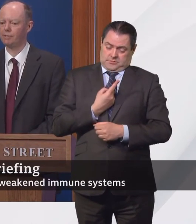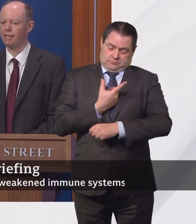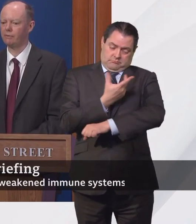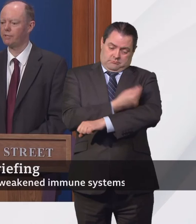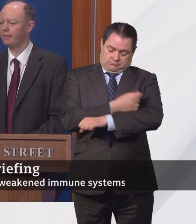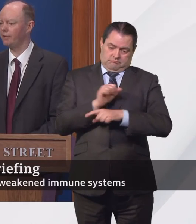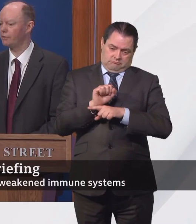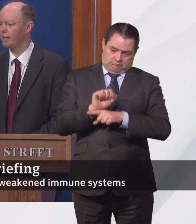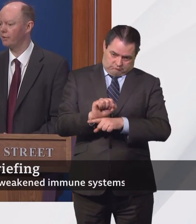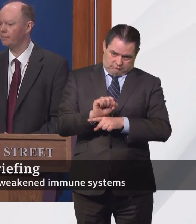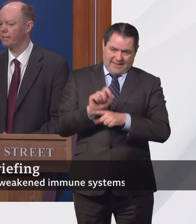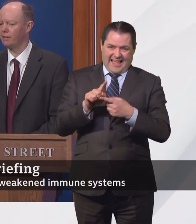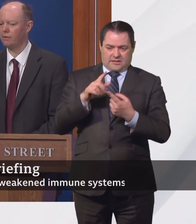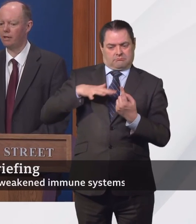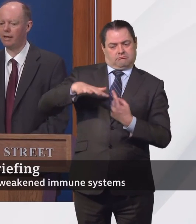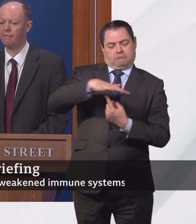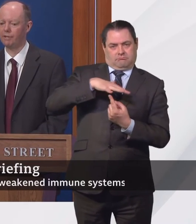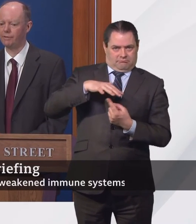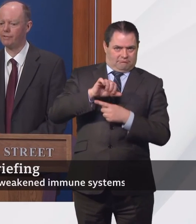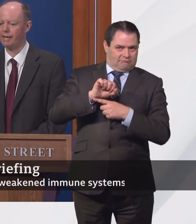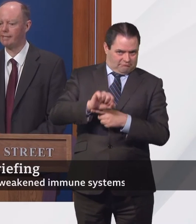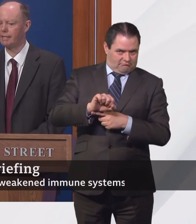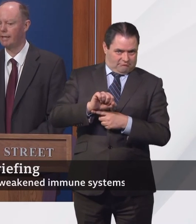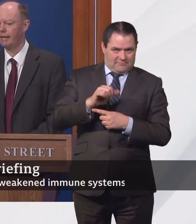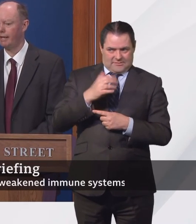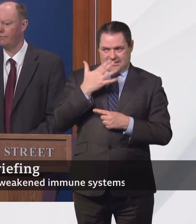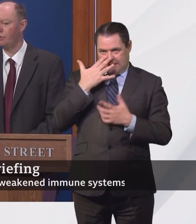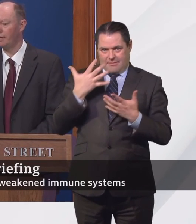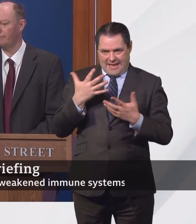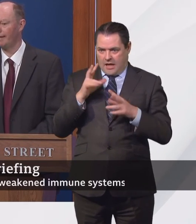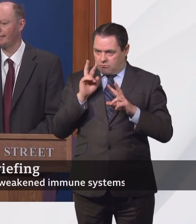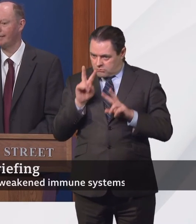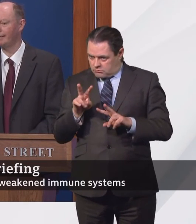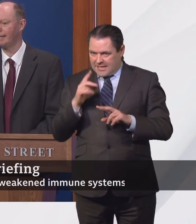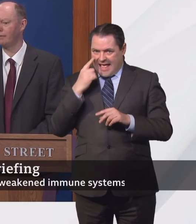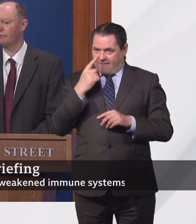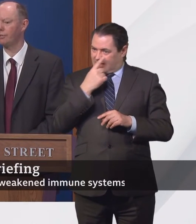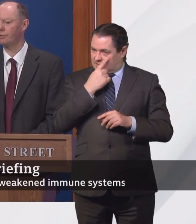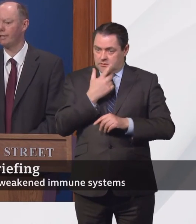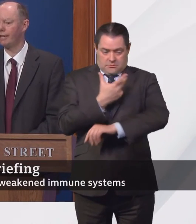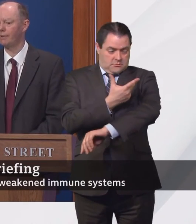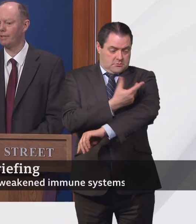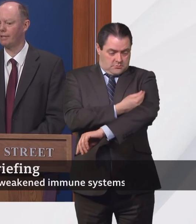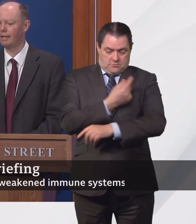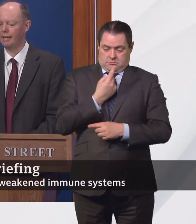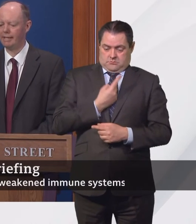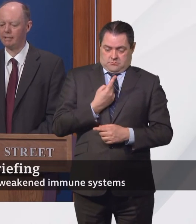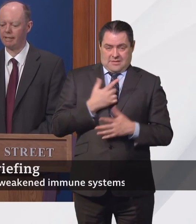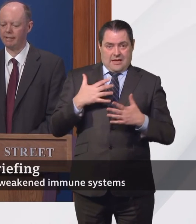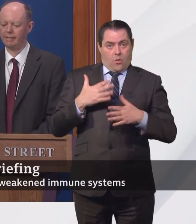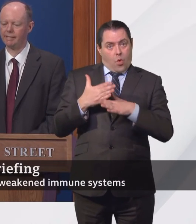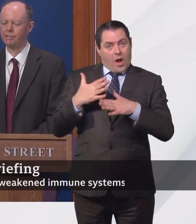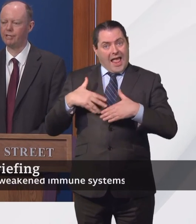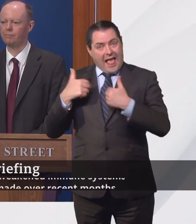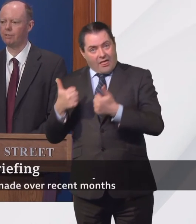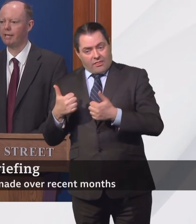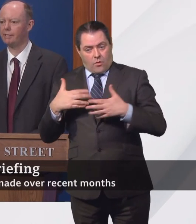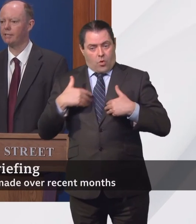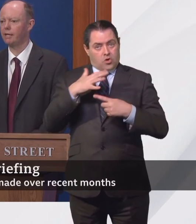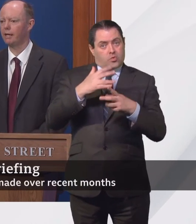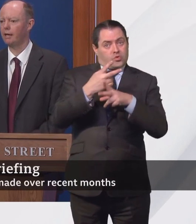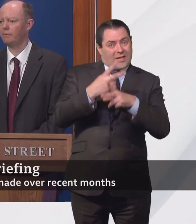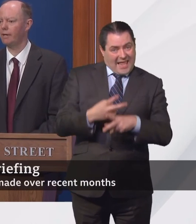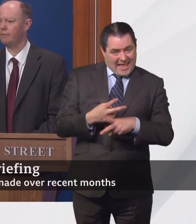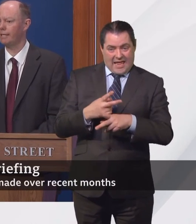themselves and those around them. And there's now evidence that if you have a vaccine as a health or social care worker, it's likely that that is going to